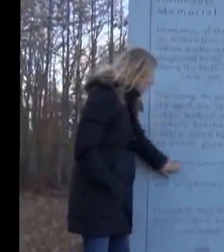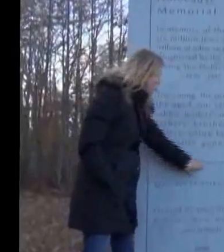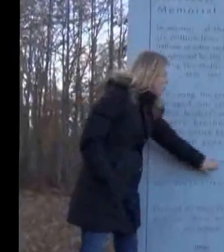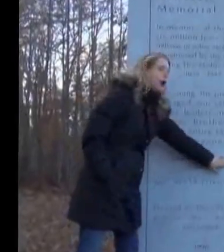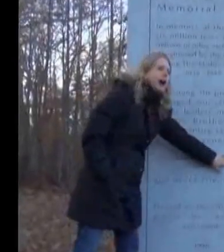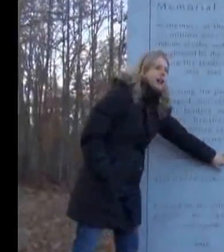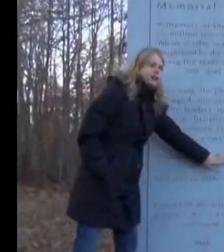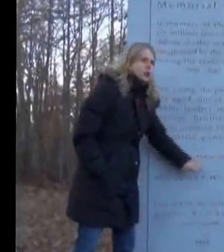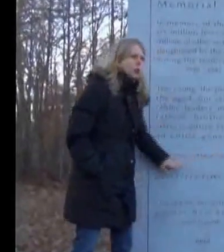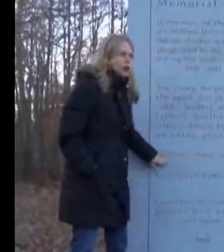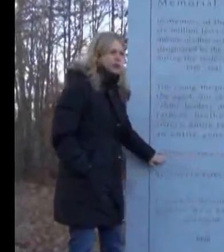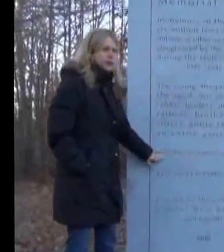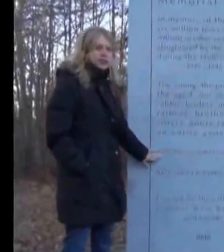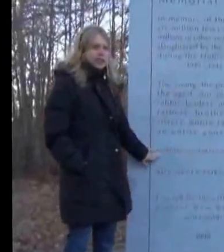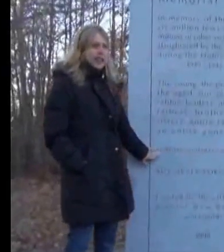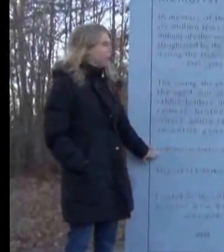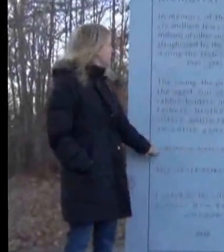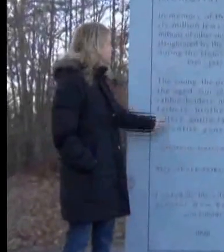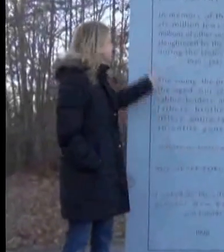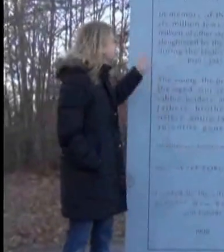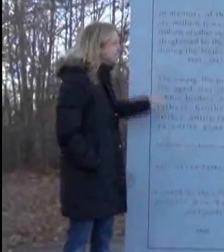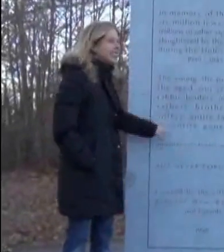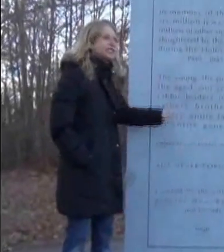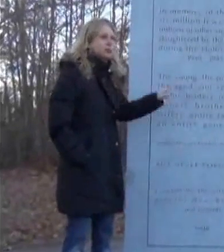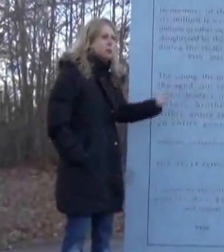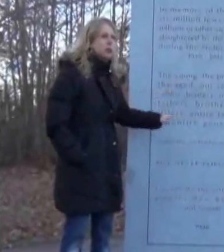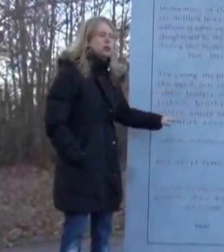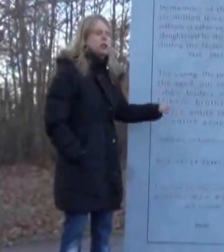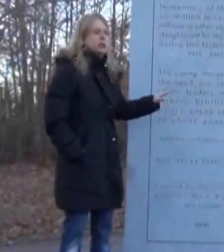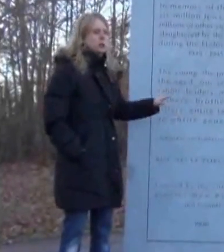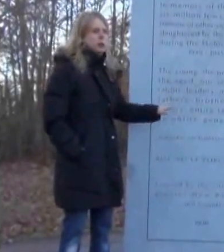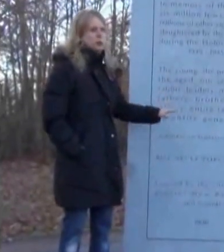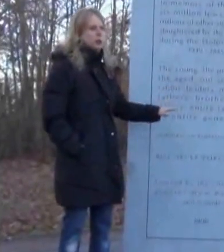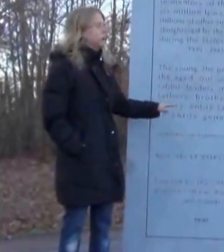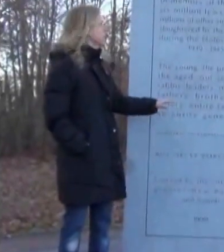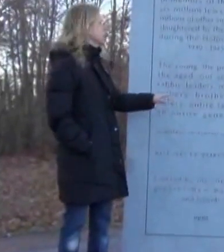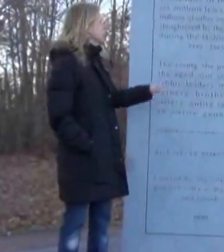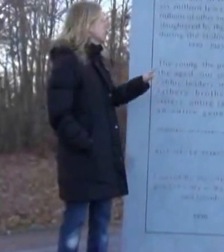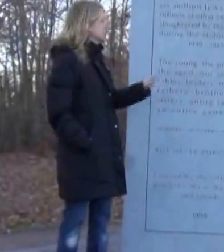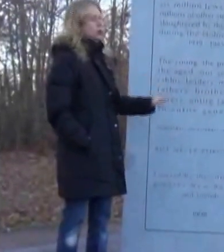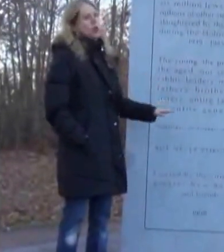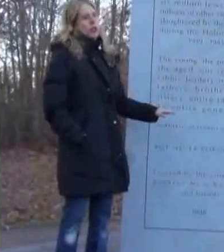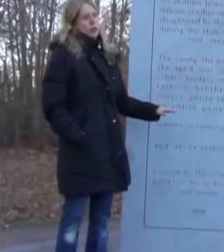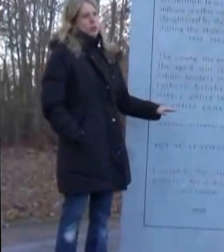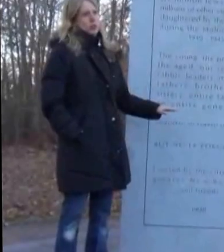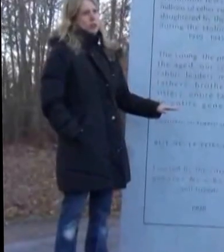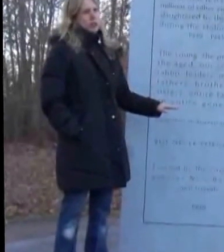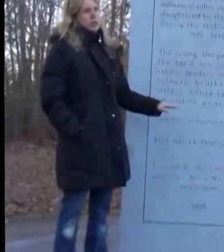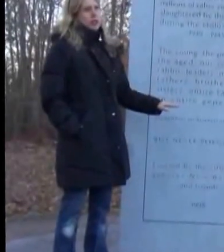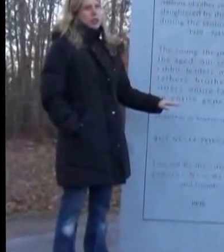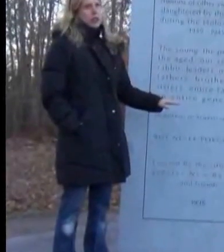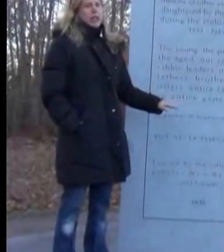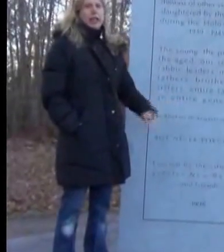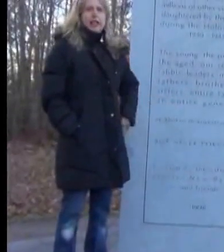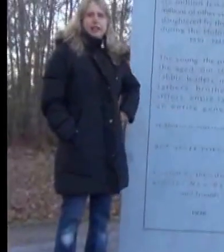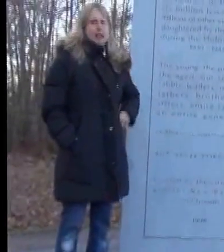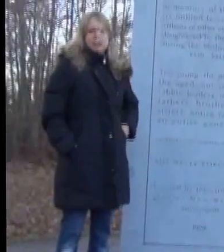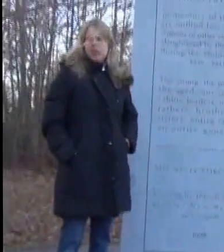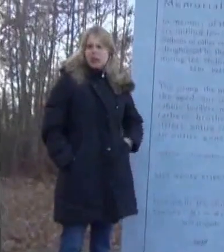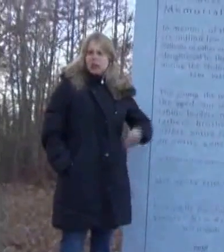don't want to water this down. Six million people were slaughtered. And I, that was another